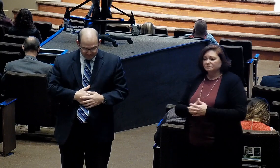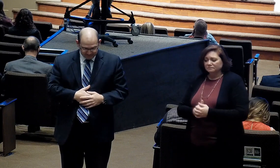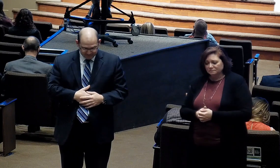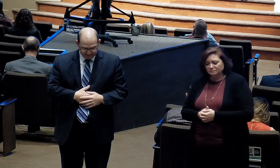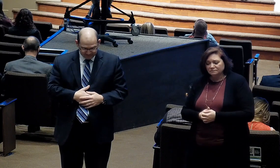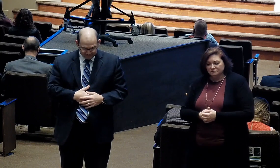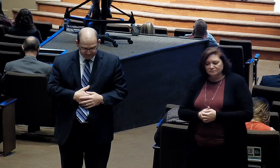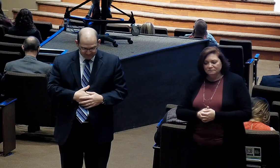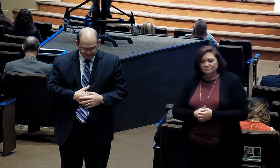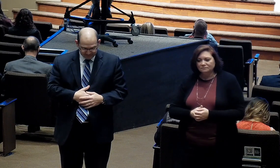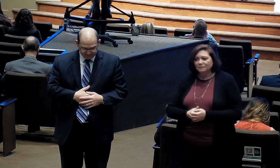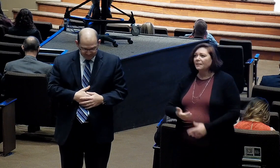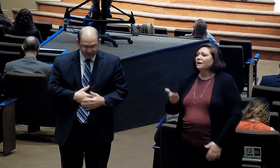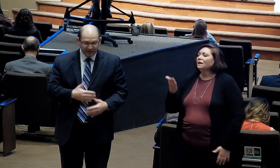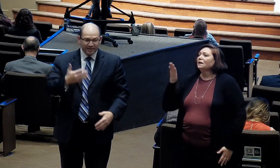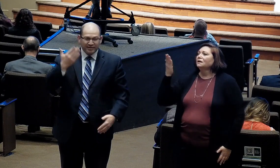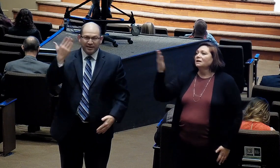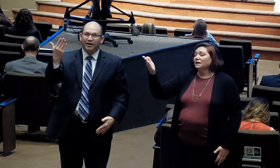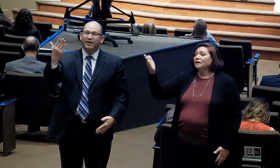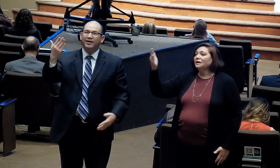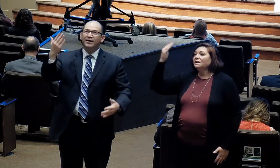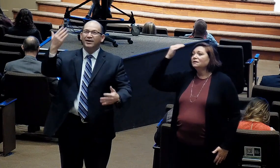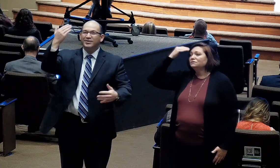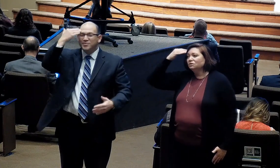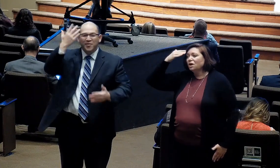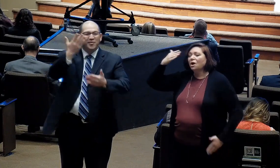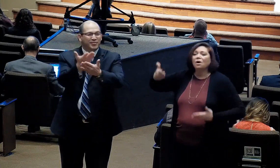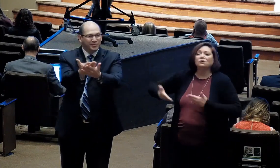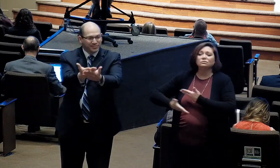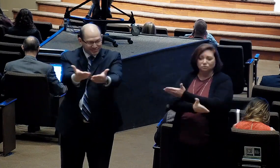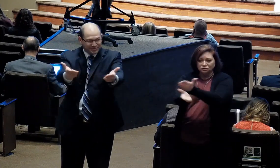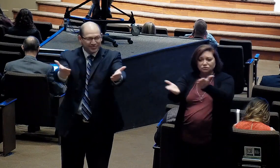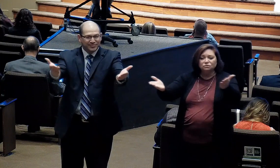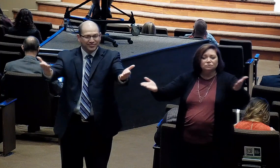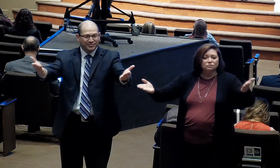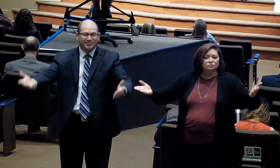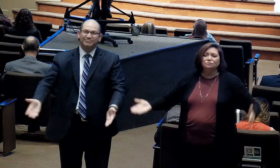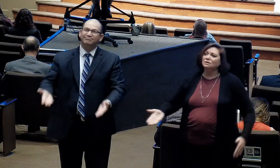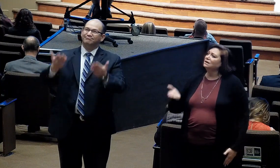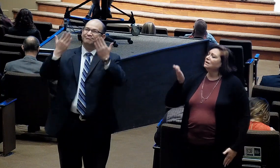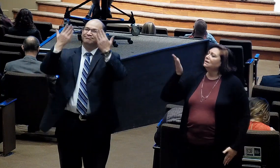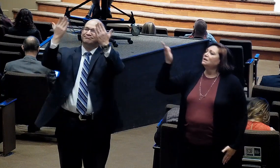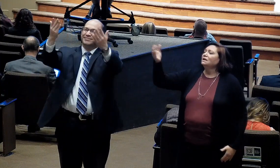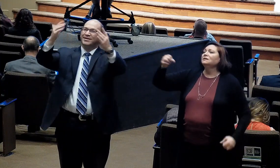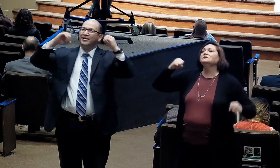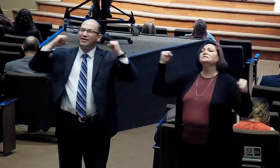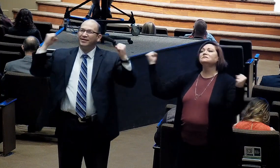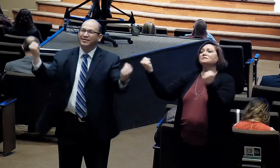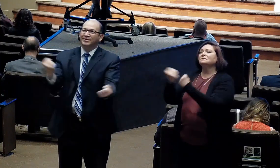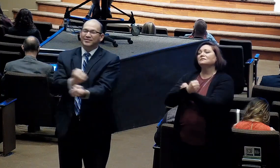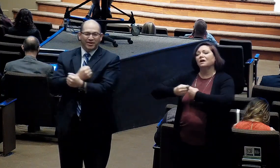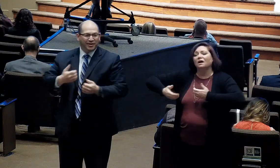I know you. I love you.